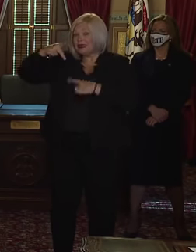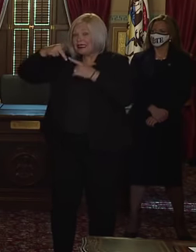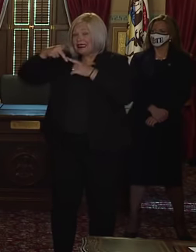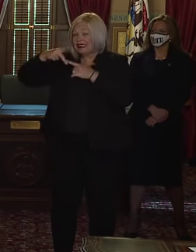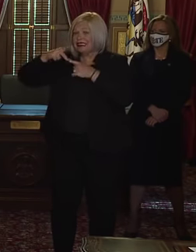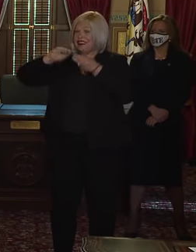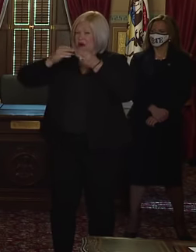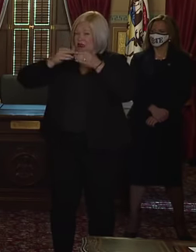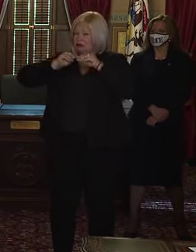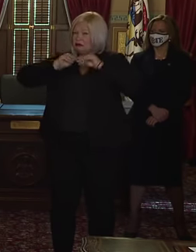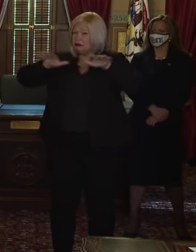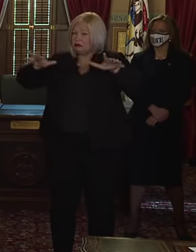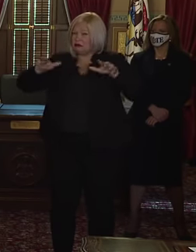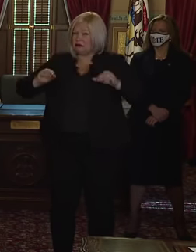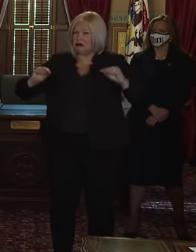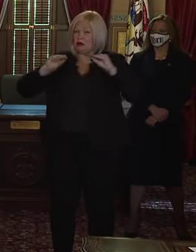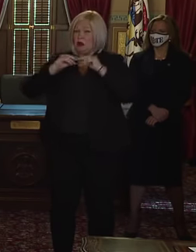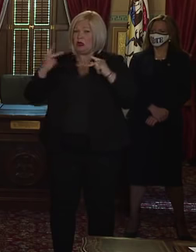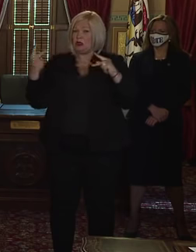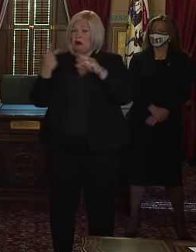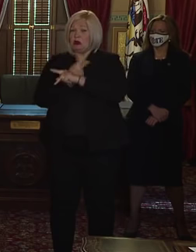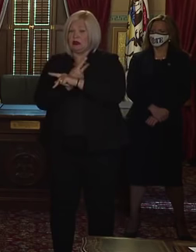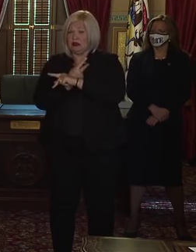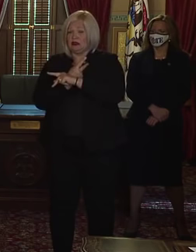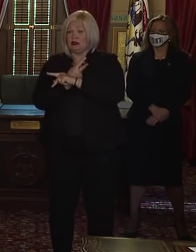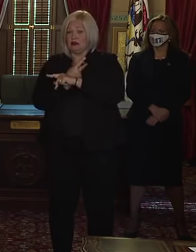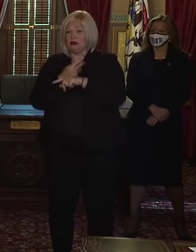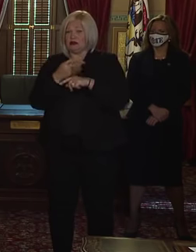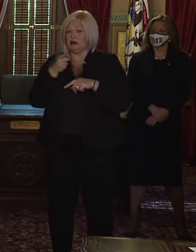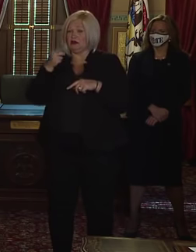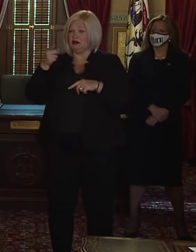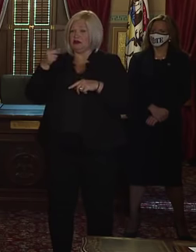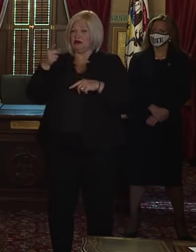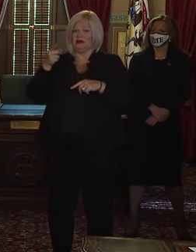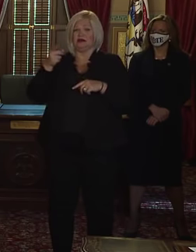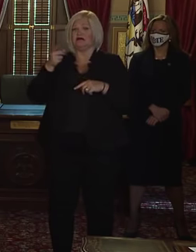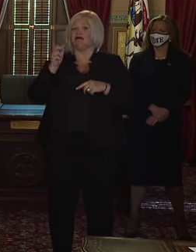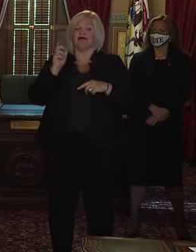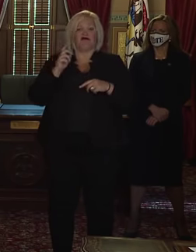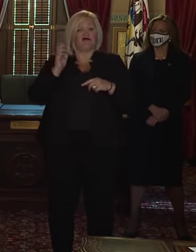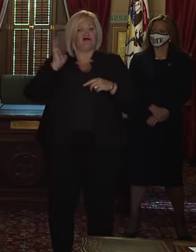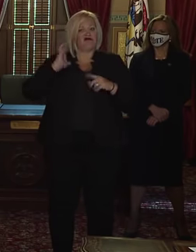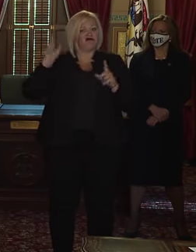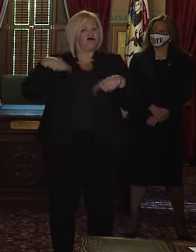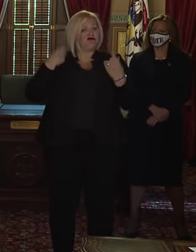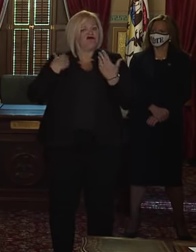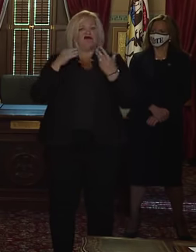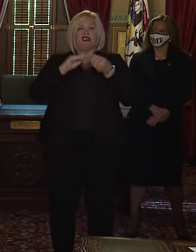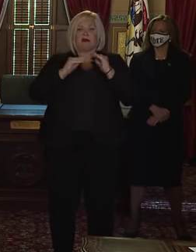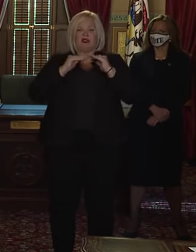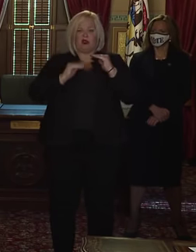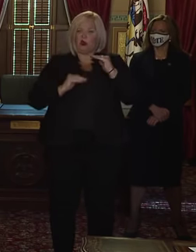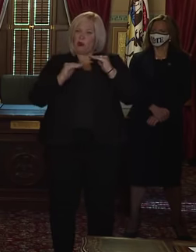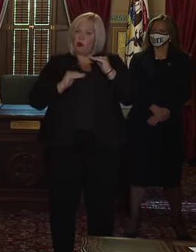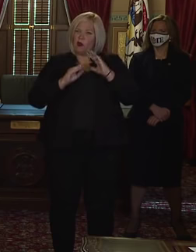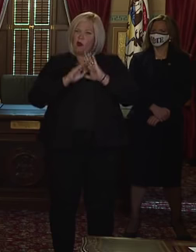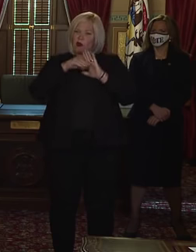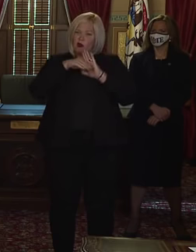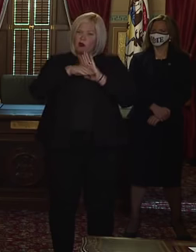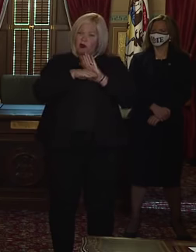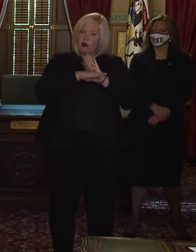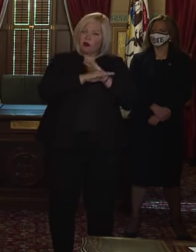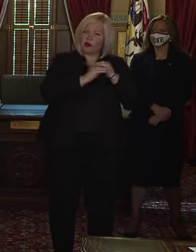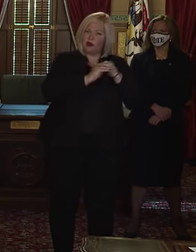They're posting numbers that rival that of any we've seen in months in this state. And while there are some great health